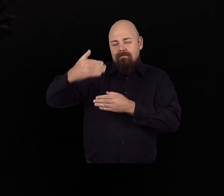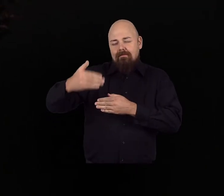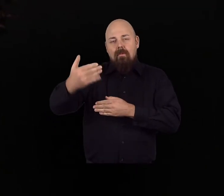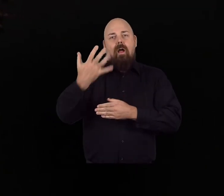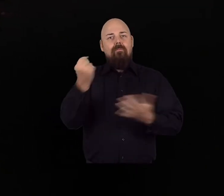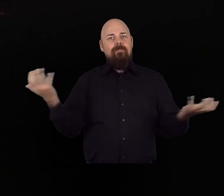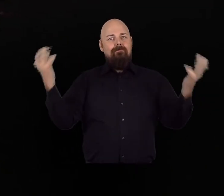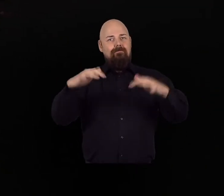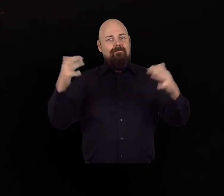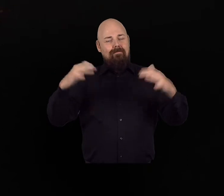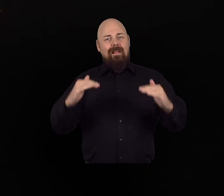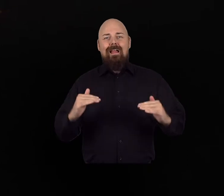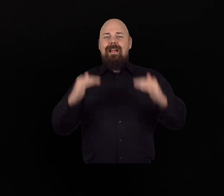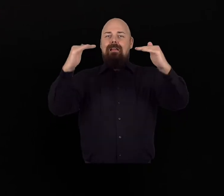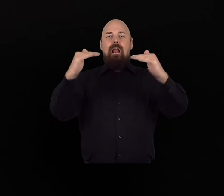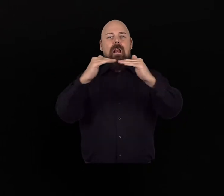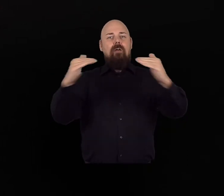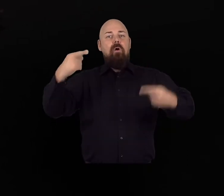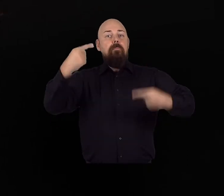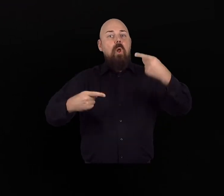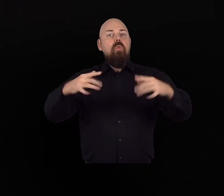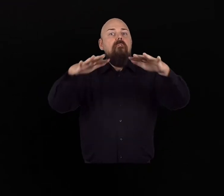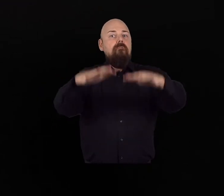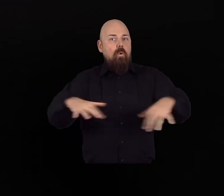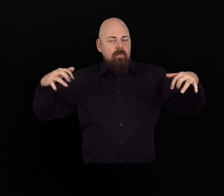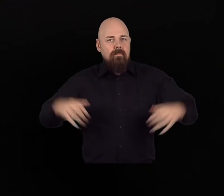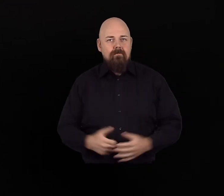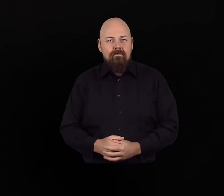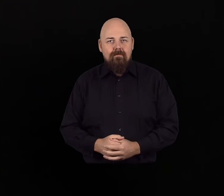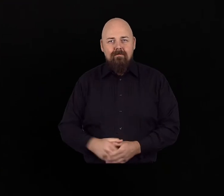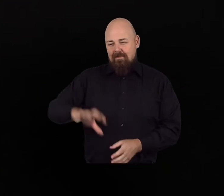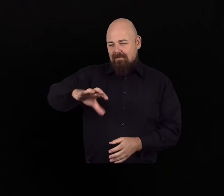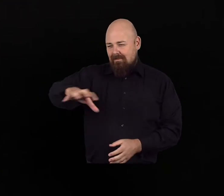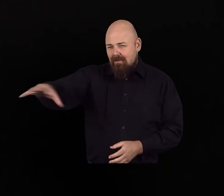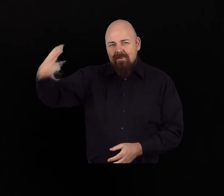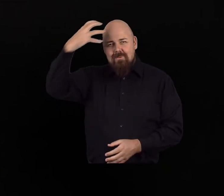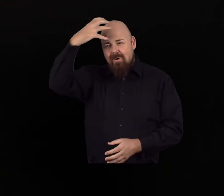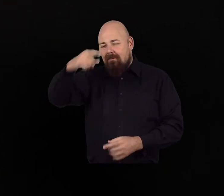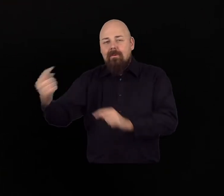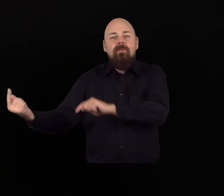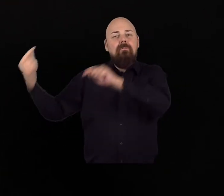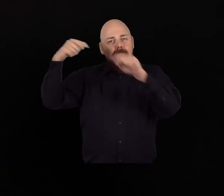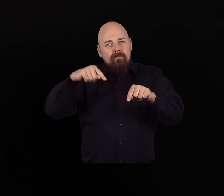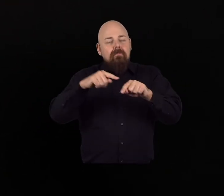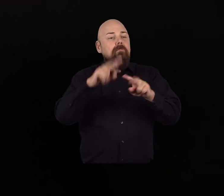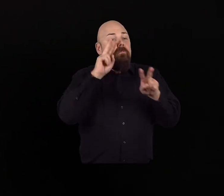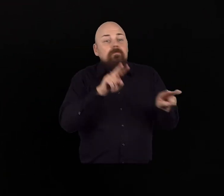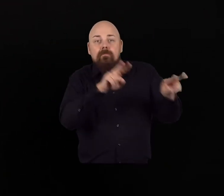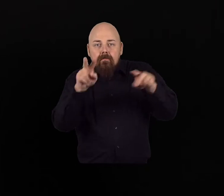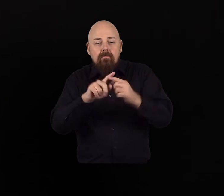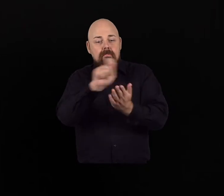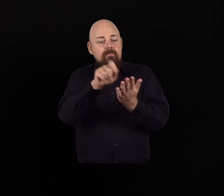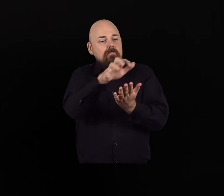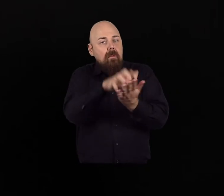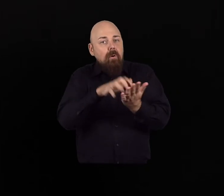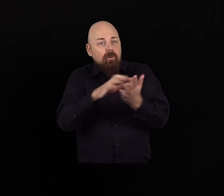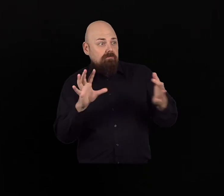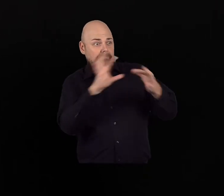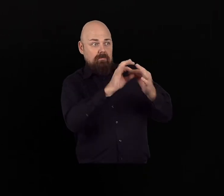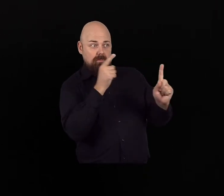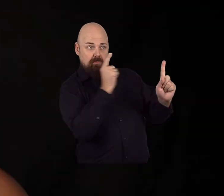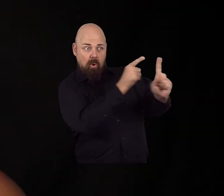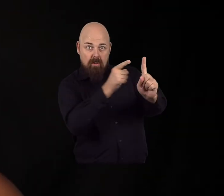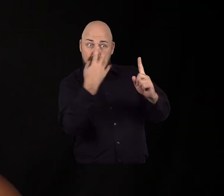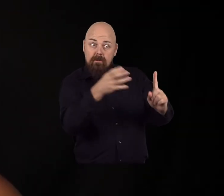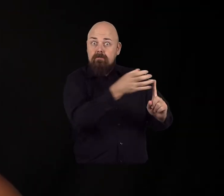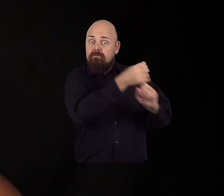year governments get together at the high level political forum to review and to report on sustainable development goals.